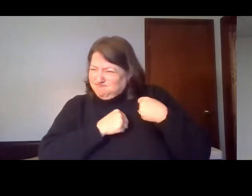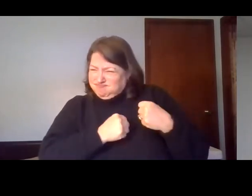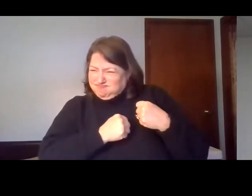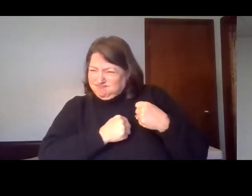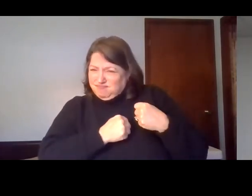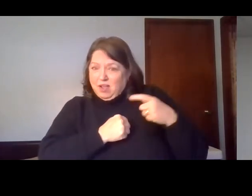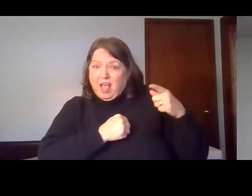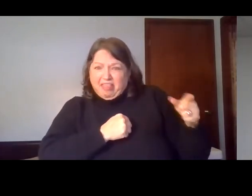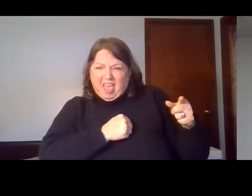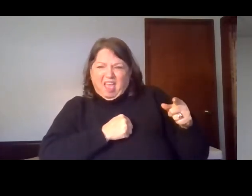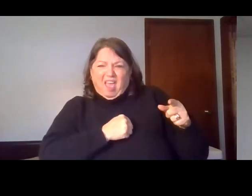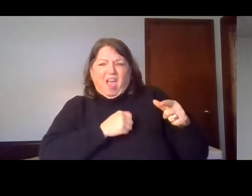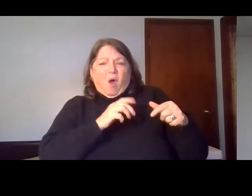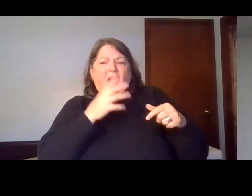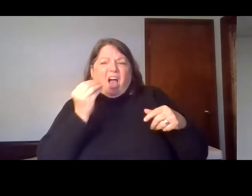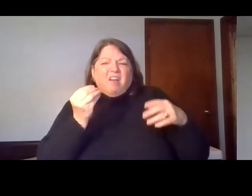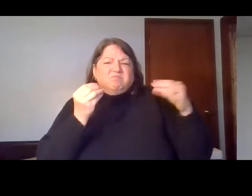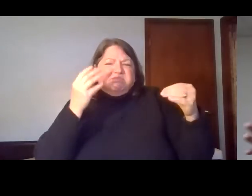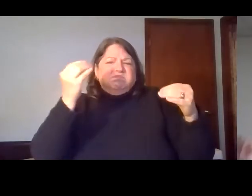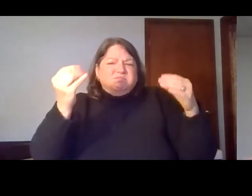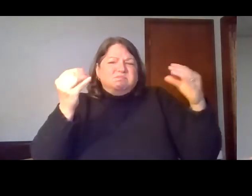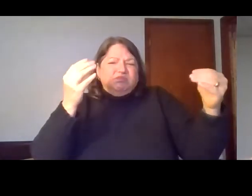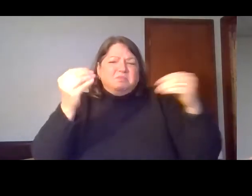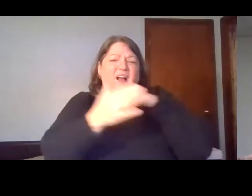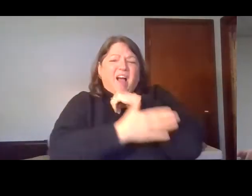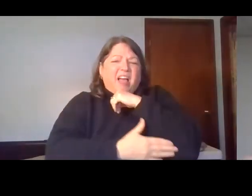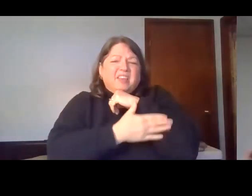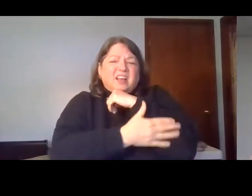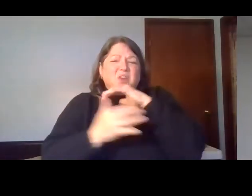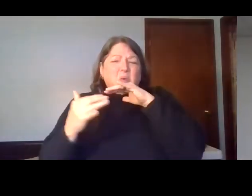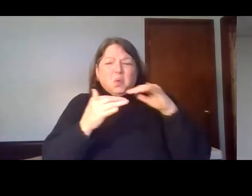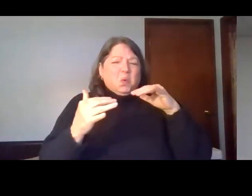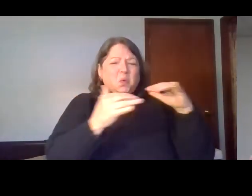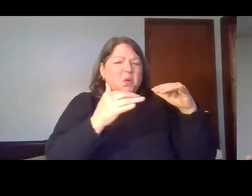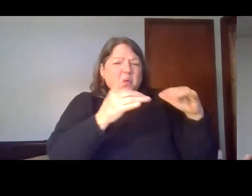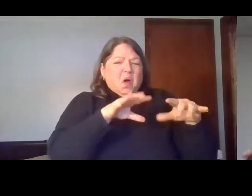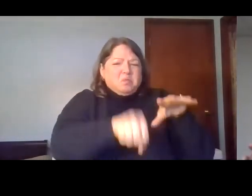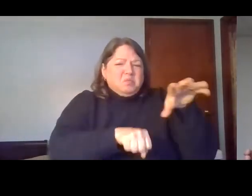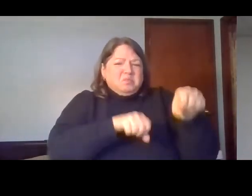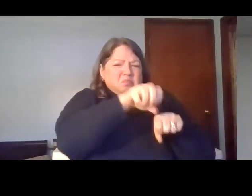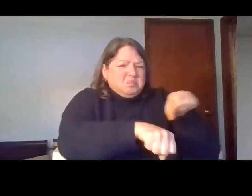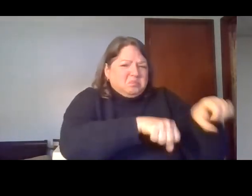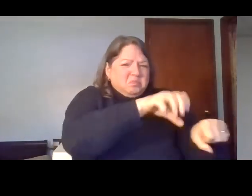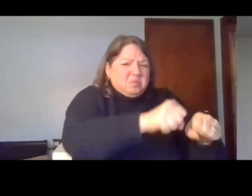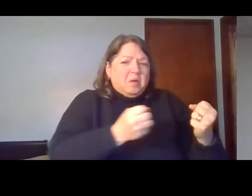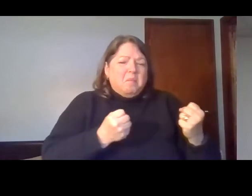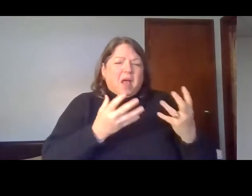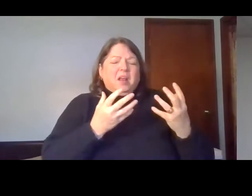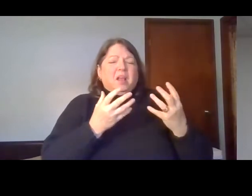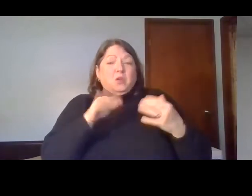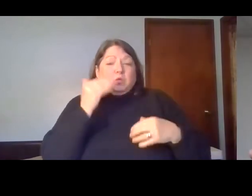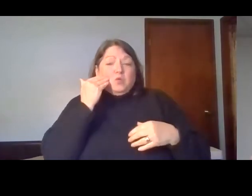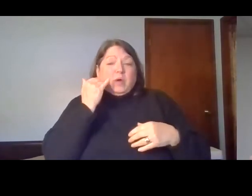world. In fact, they had taken captive the northern kingdom of the people of God in 722 BC.